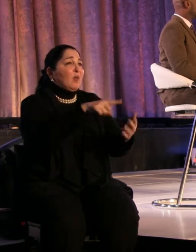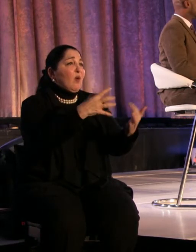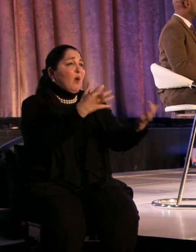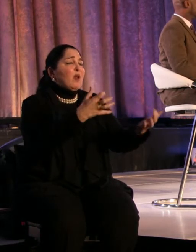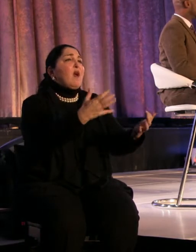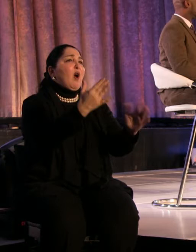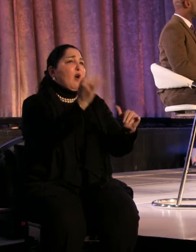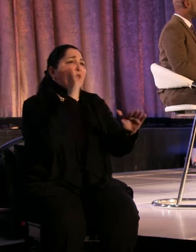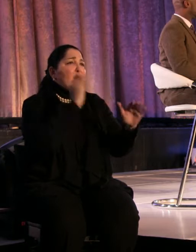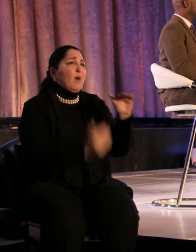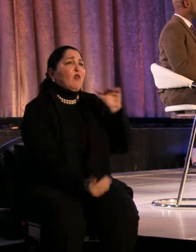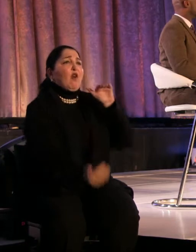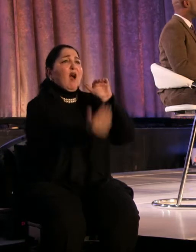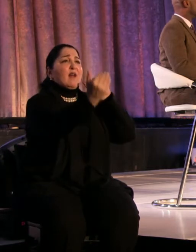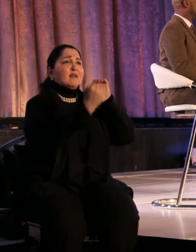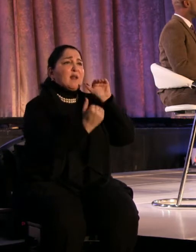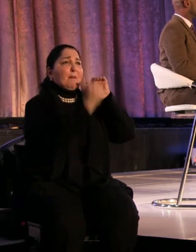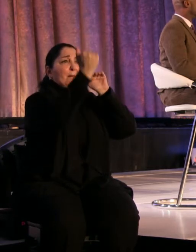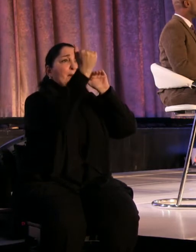standard.